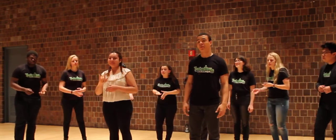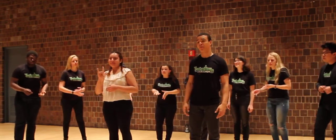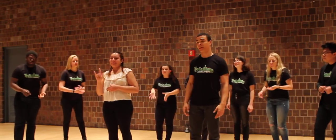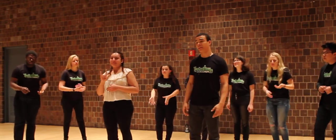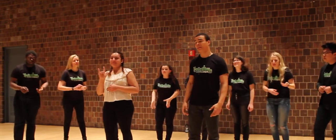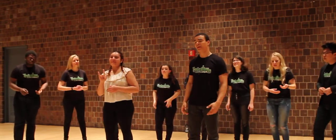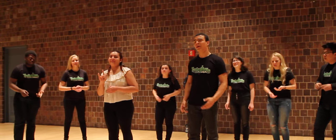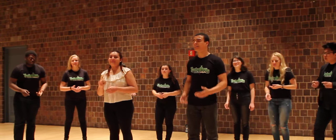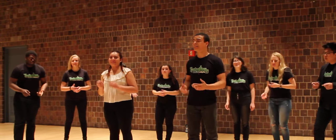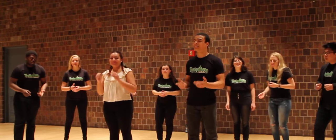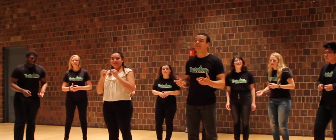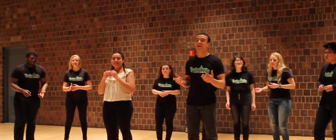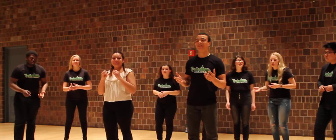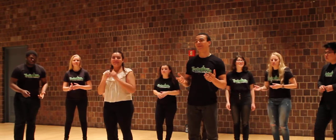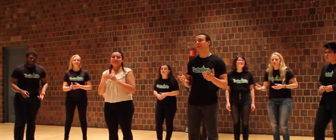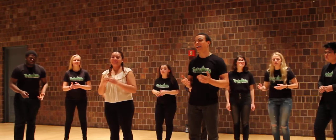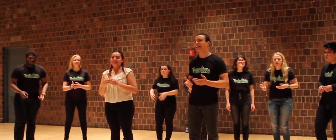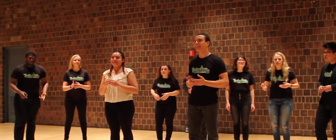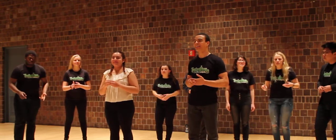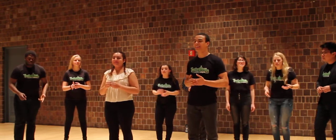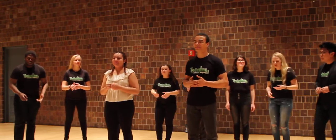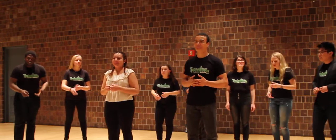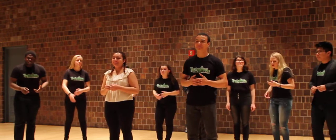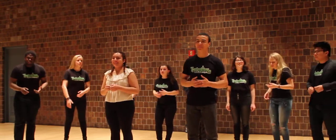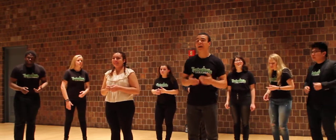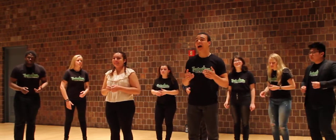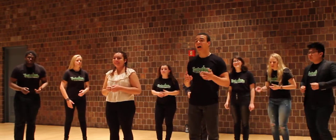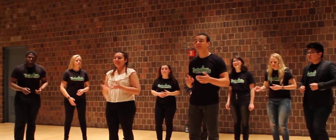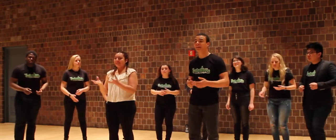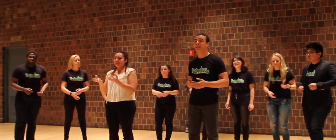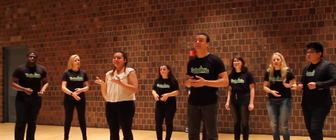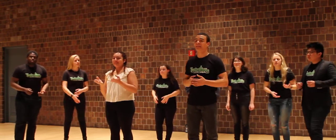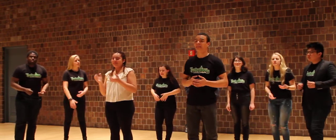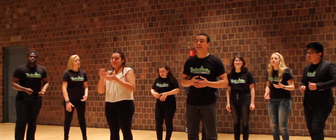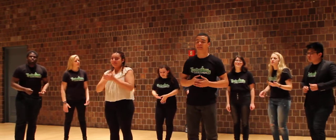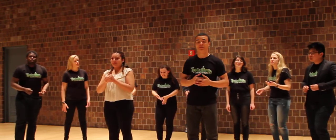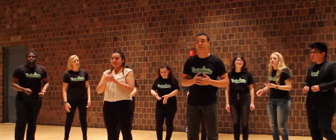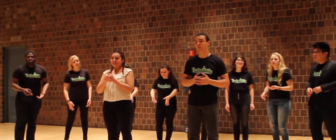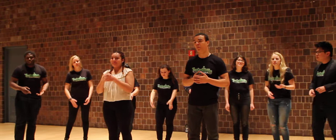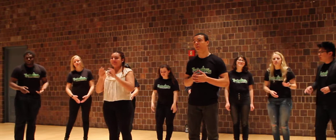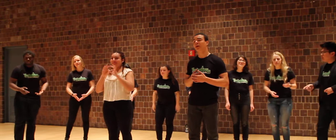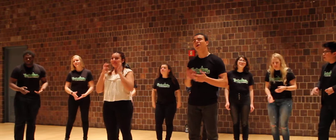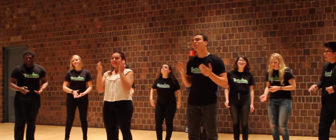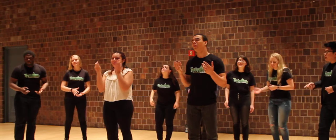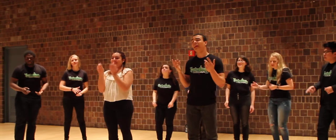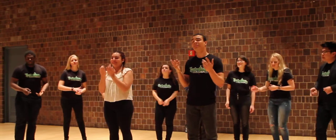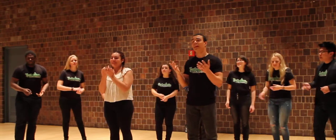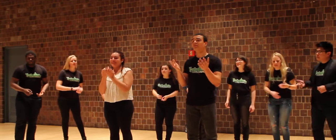with a kiss on your head. I'll take the kids to school, wave them